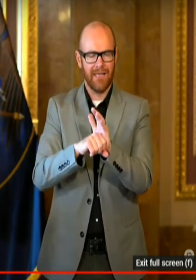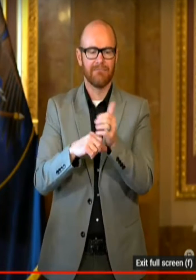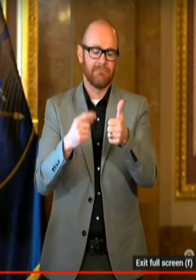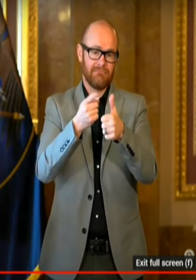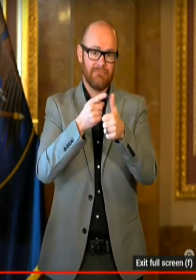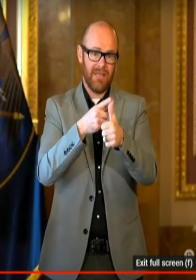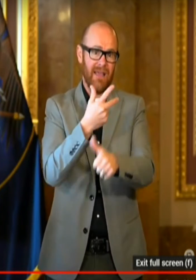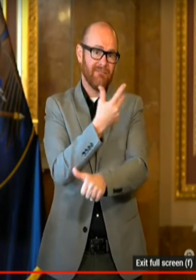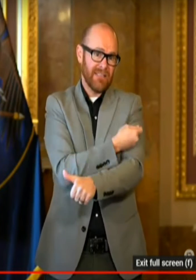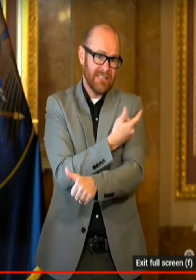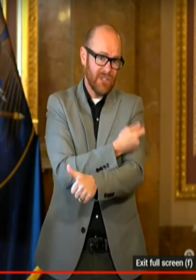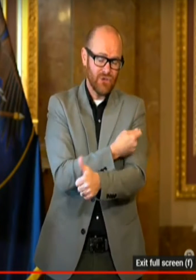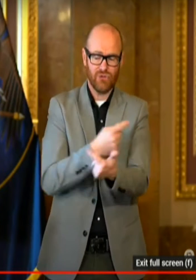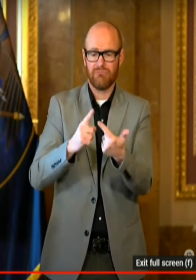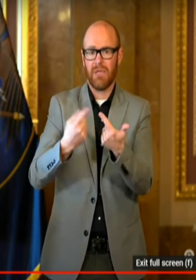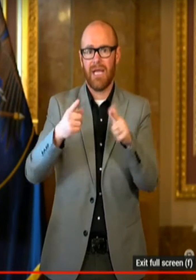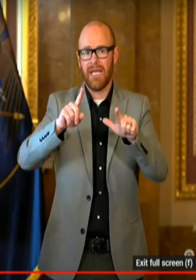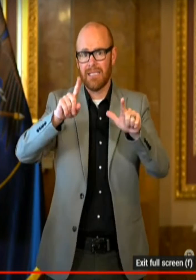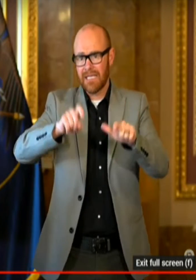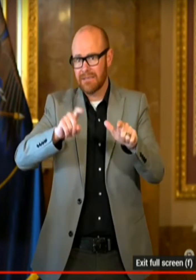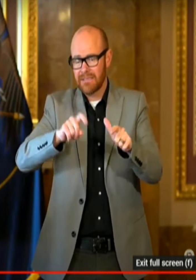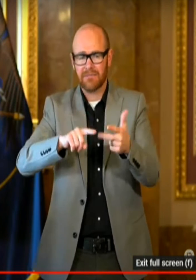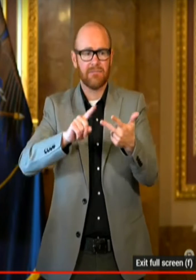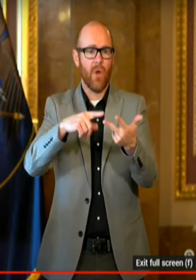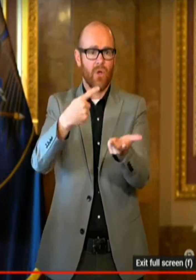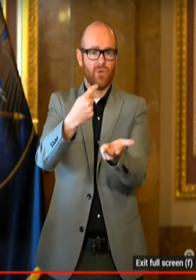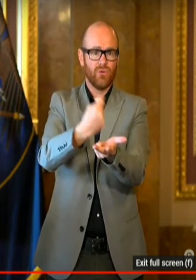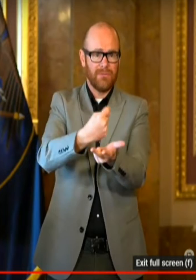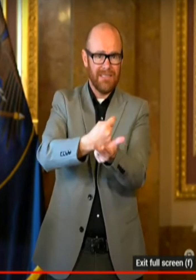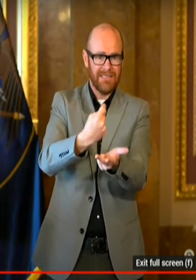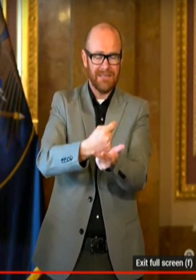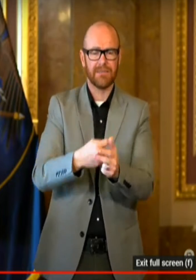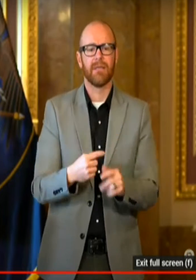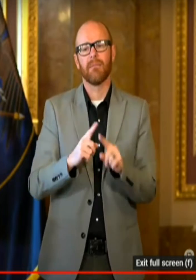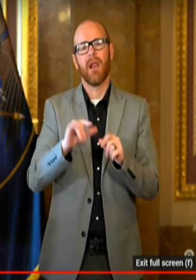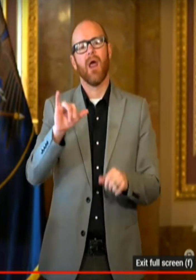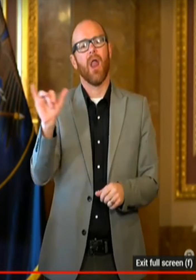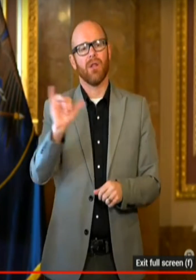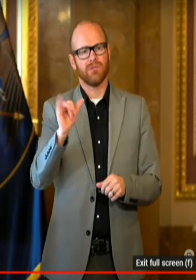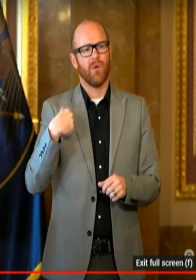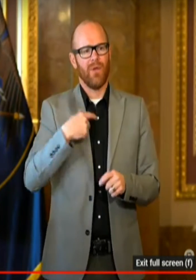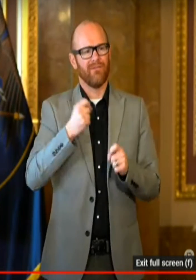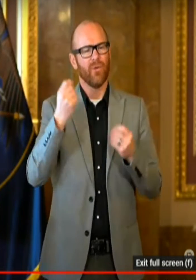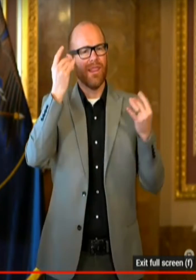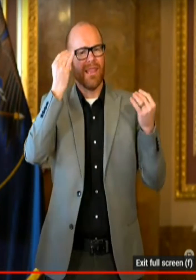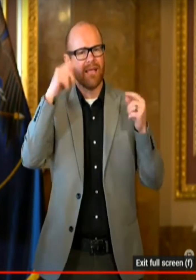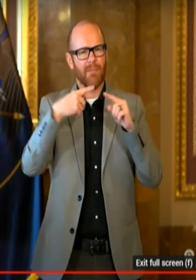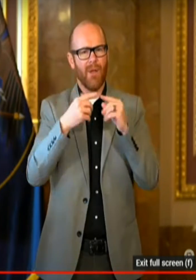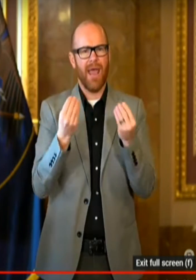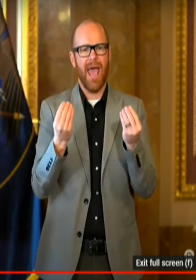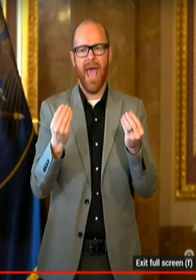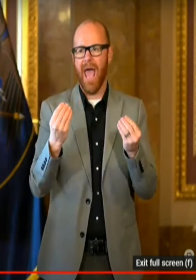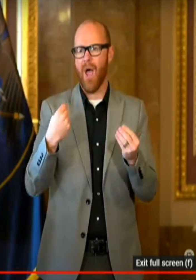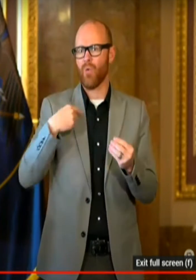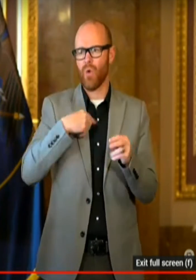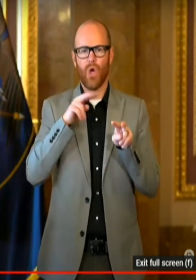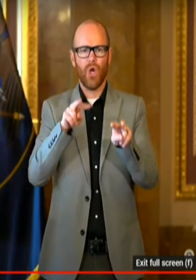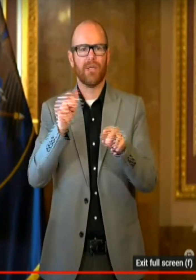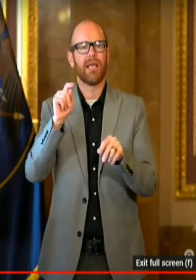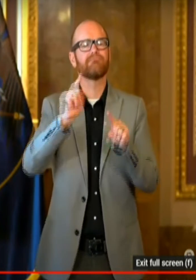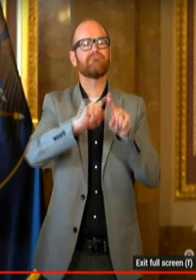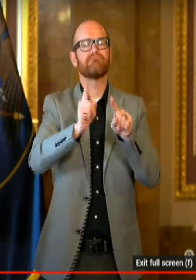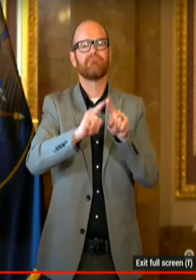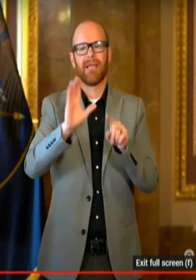testing, how we're going forward in terms of treatment. But in addition, we have to go forward thinking about how we're thinking about cases and how we're following